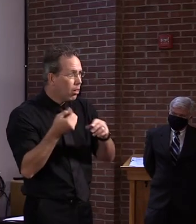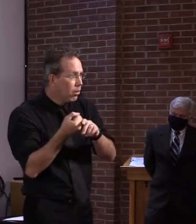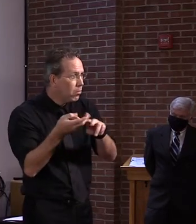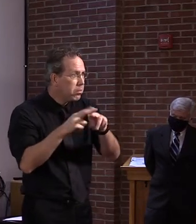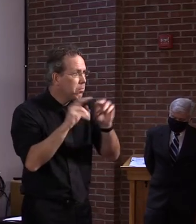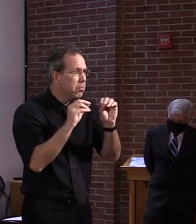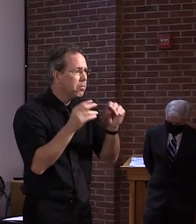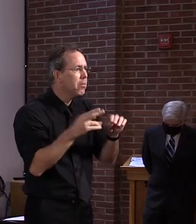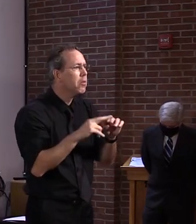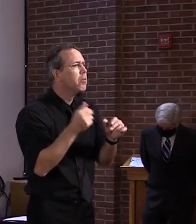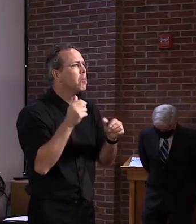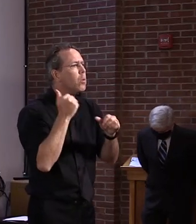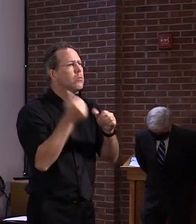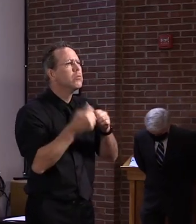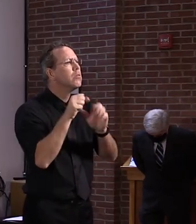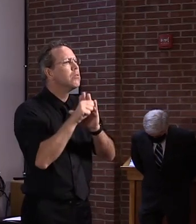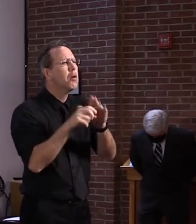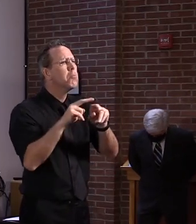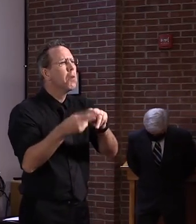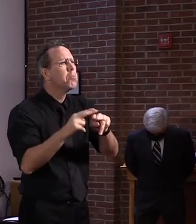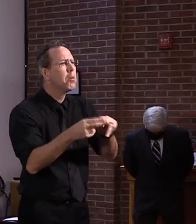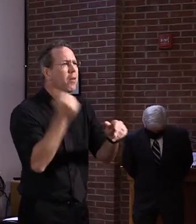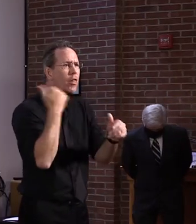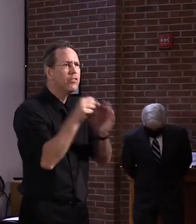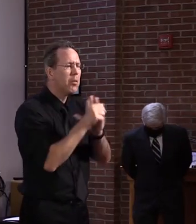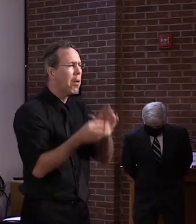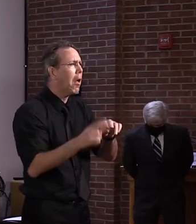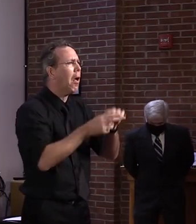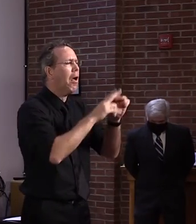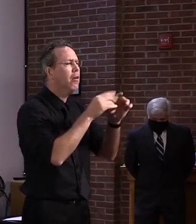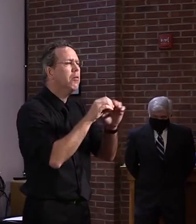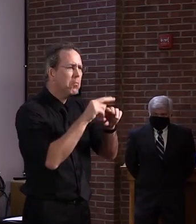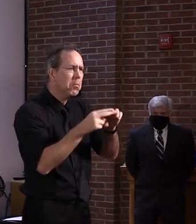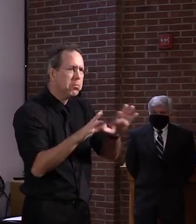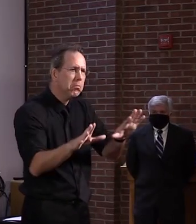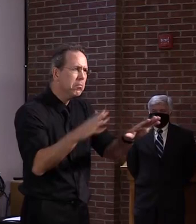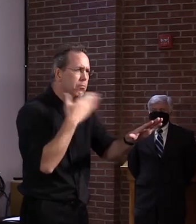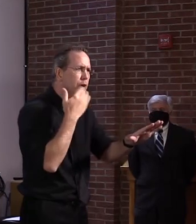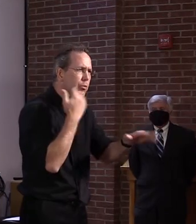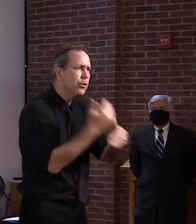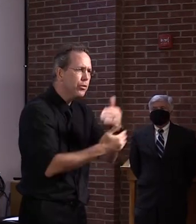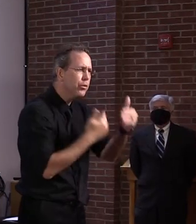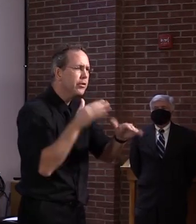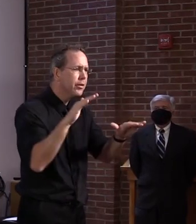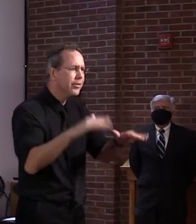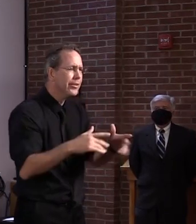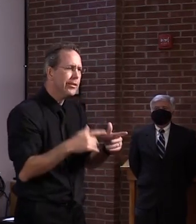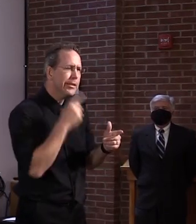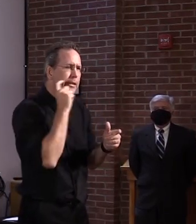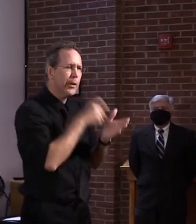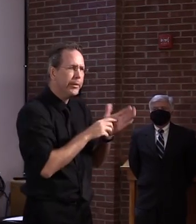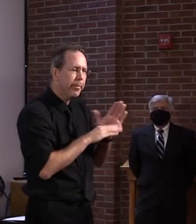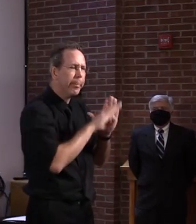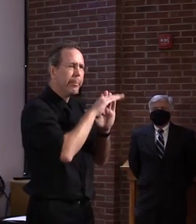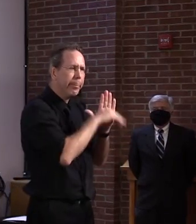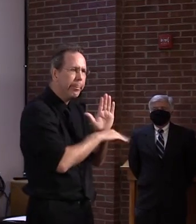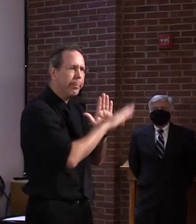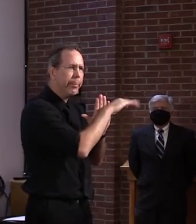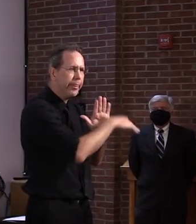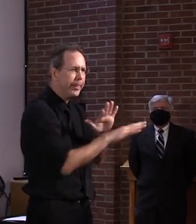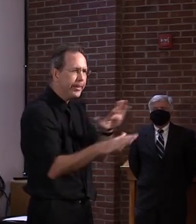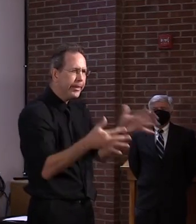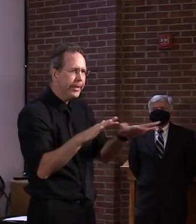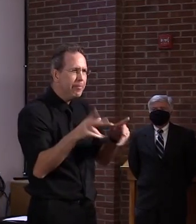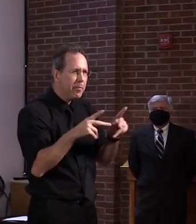here. So, um, our country can also go through those peaks and valleys, if you will. Um,